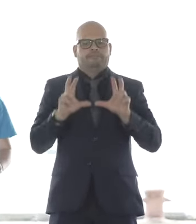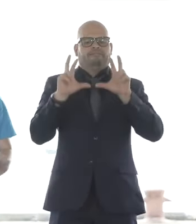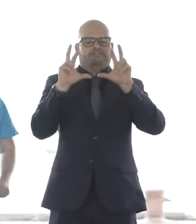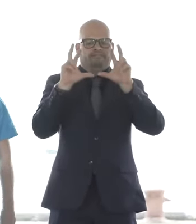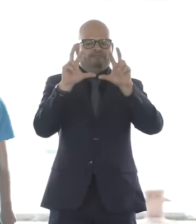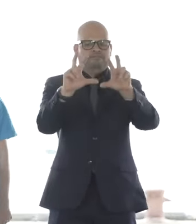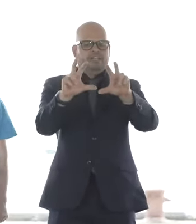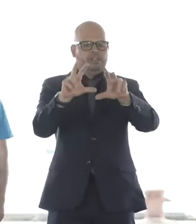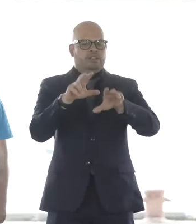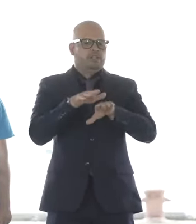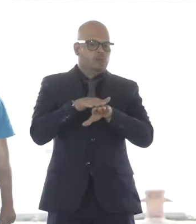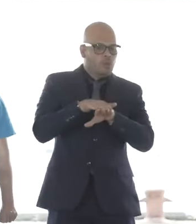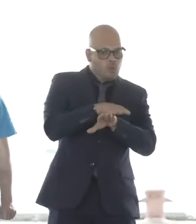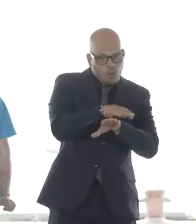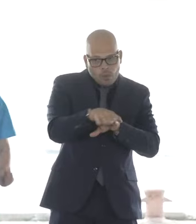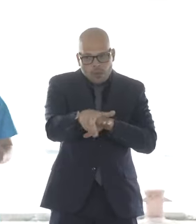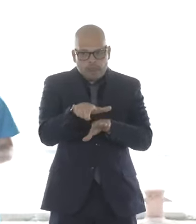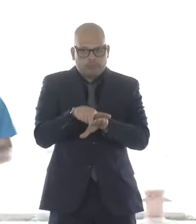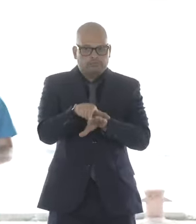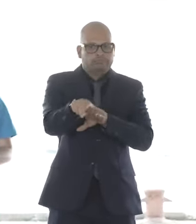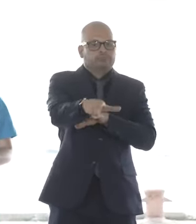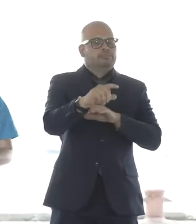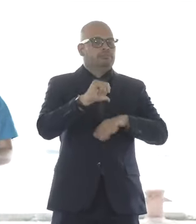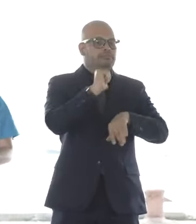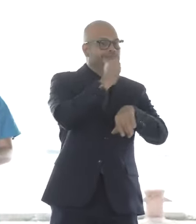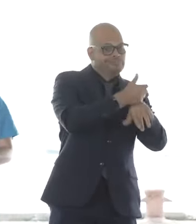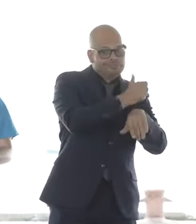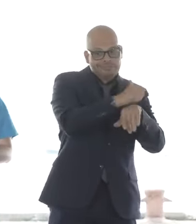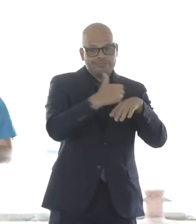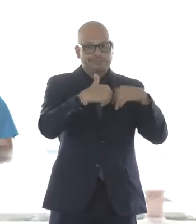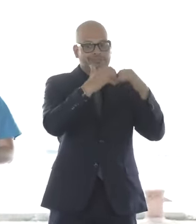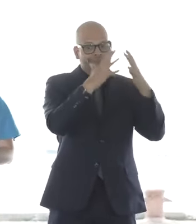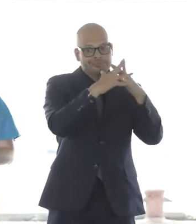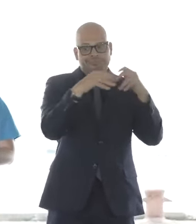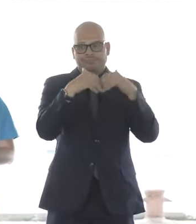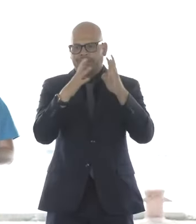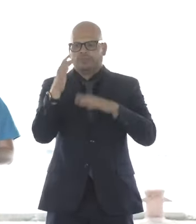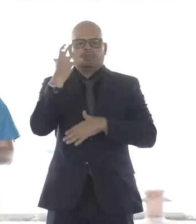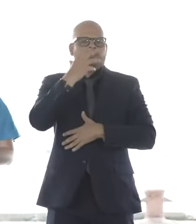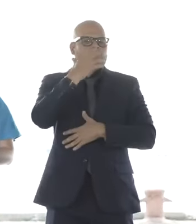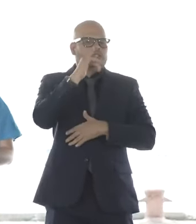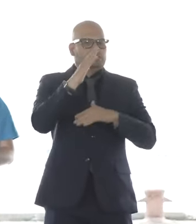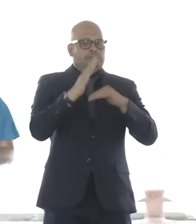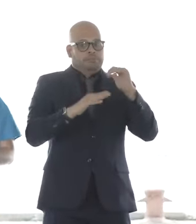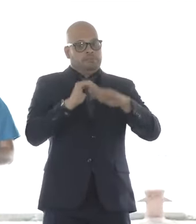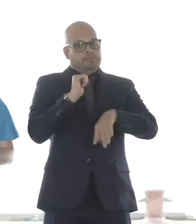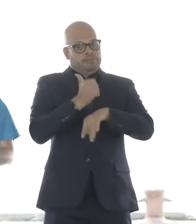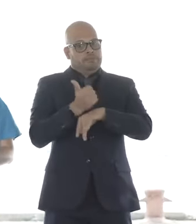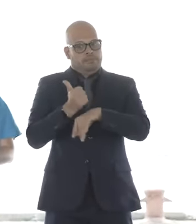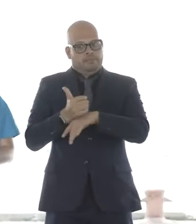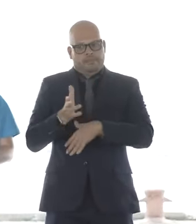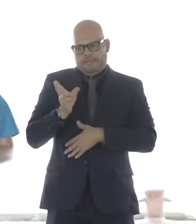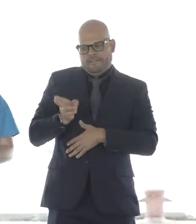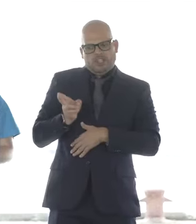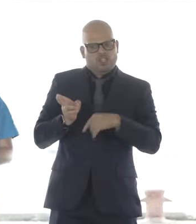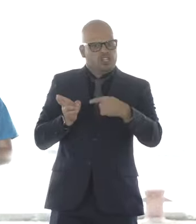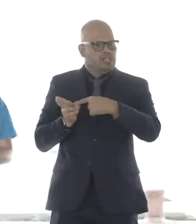21st century facility, had a historic investment in child care, and trust me, I was feeling that need during this process,